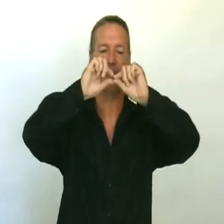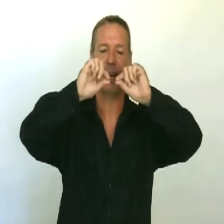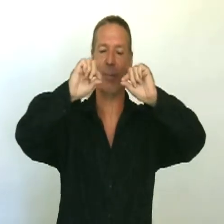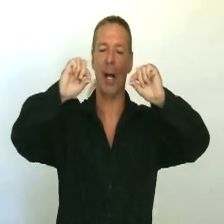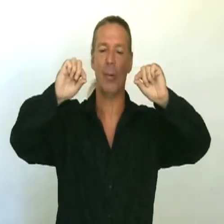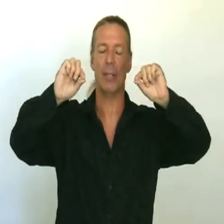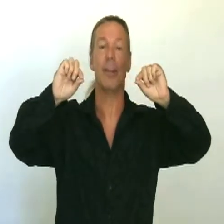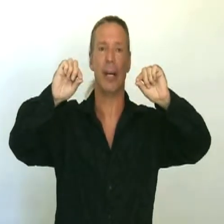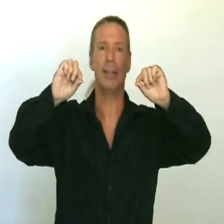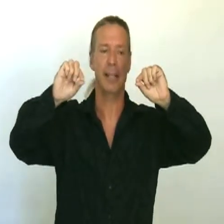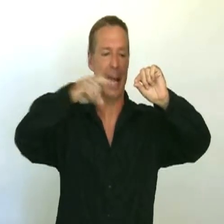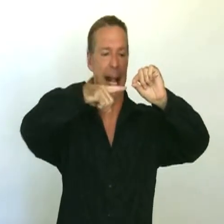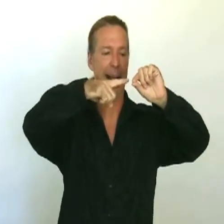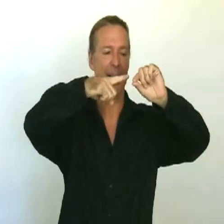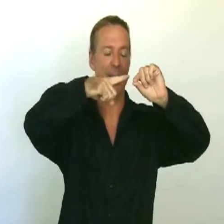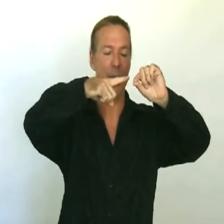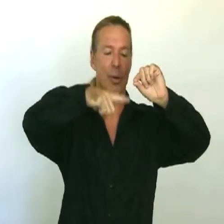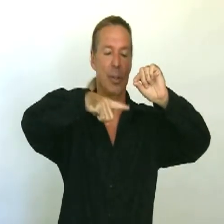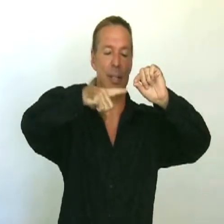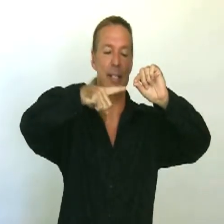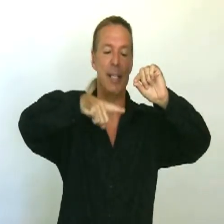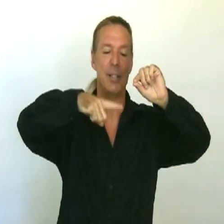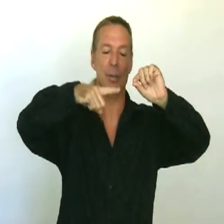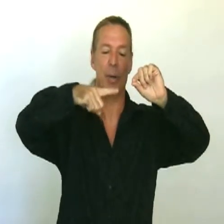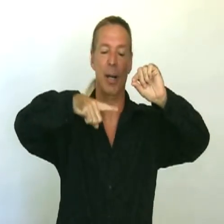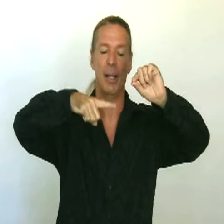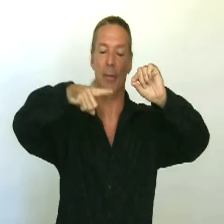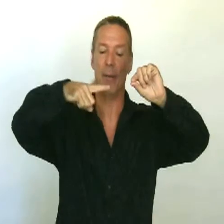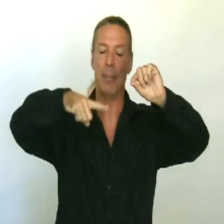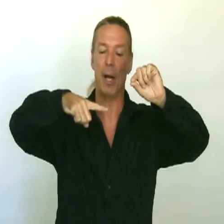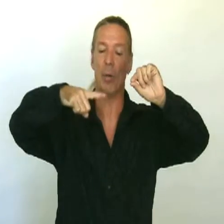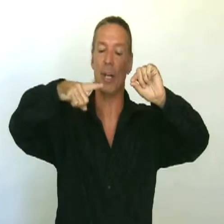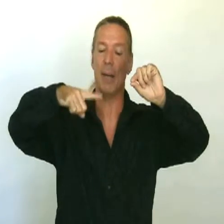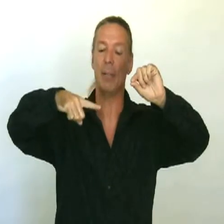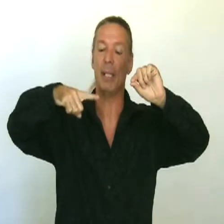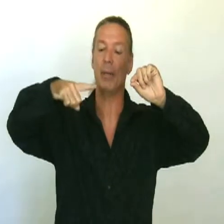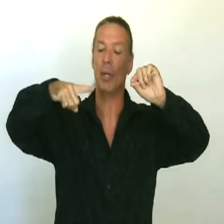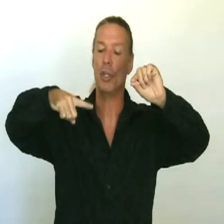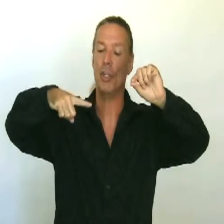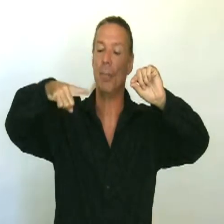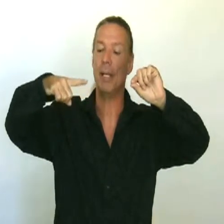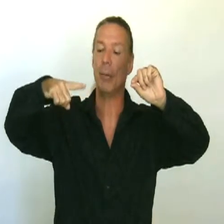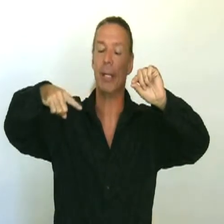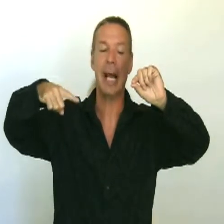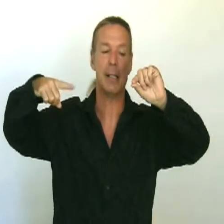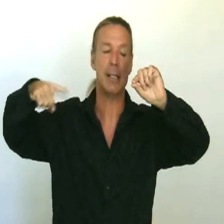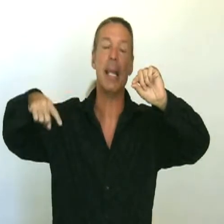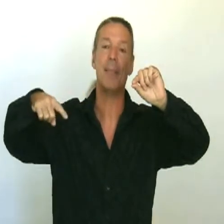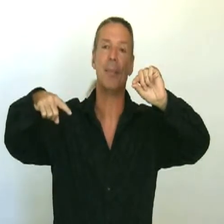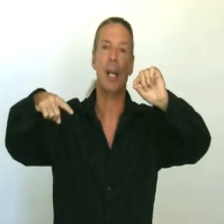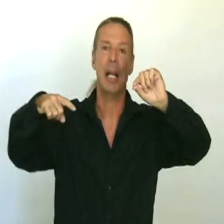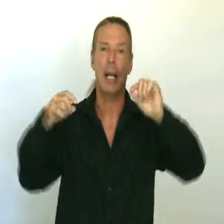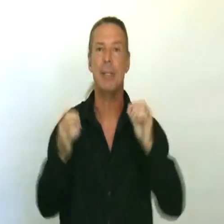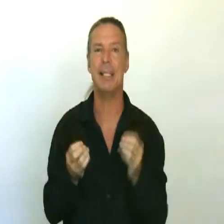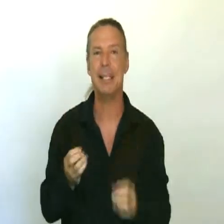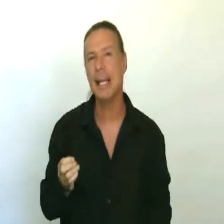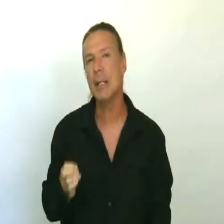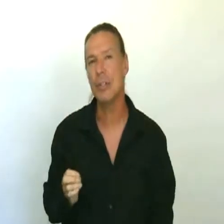if vibrato is a line, and you're listening to a vibrato, which I believe should be in a relaxed state, it would stand to